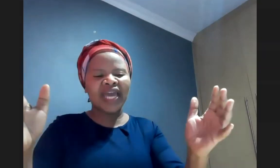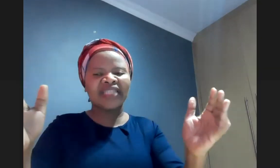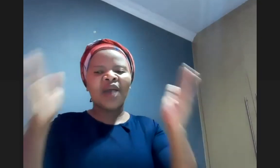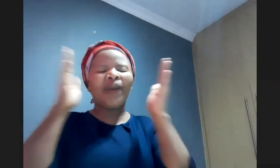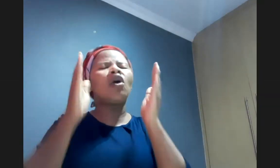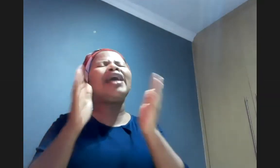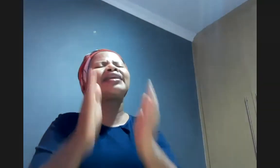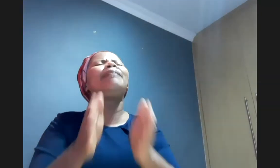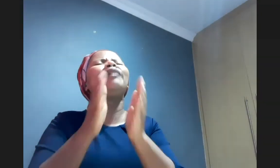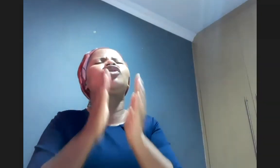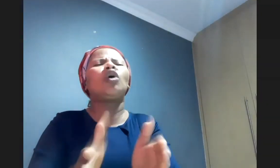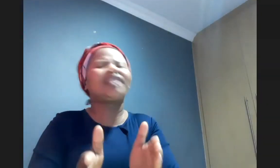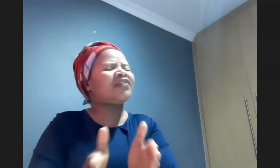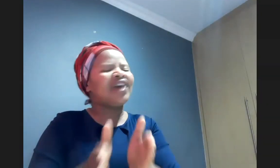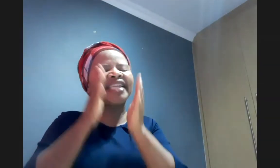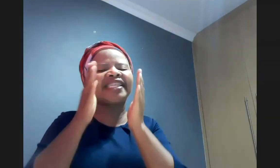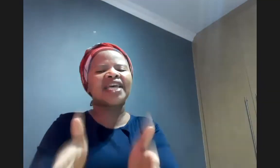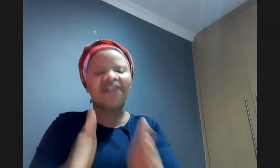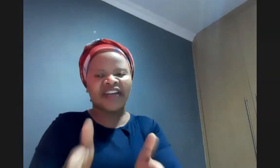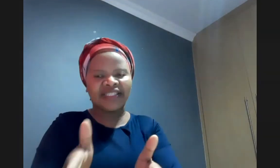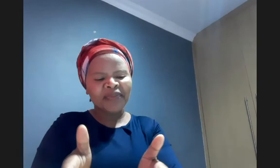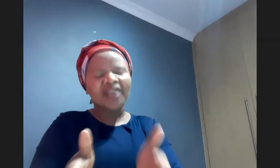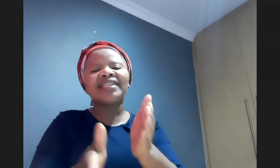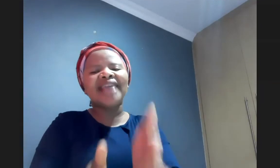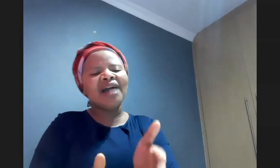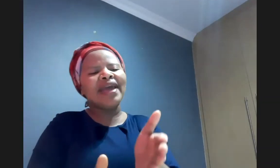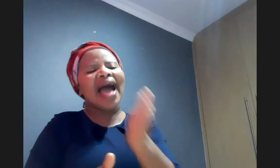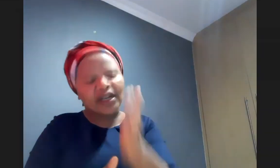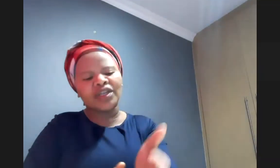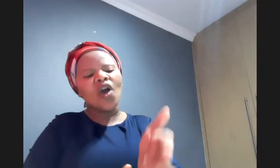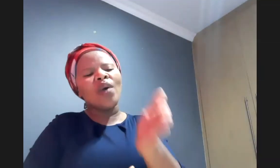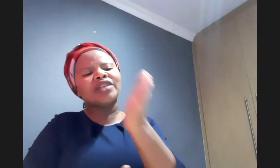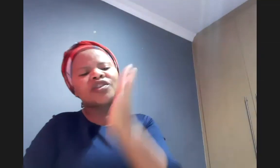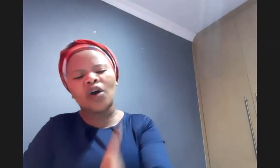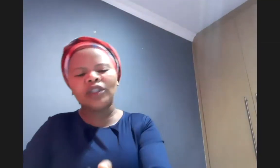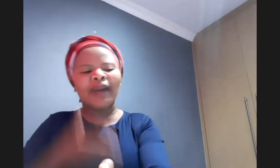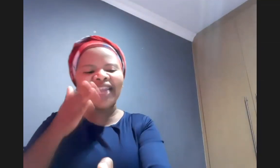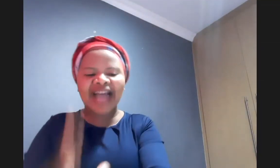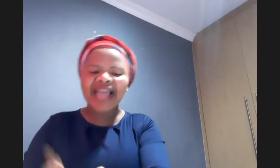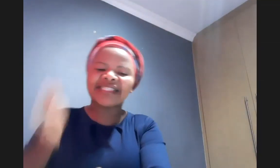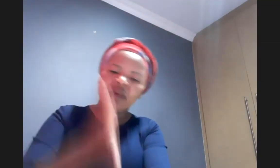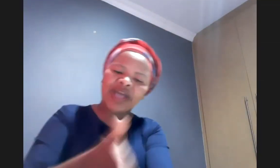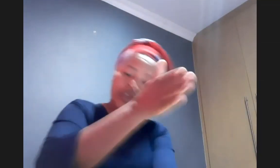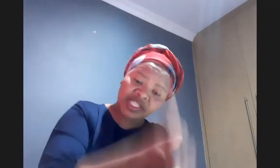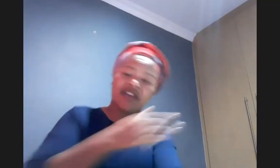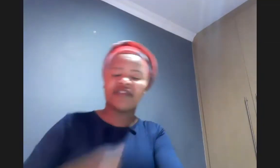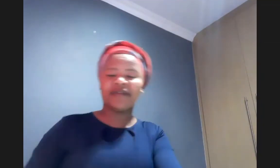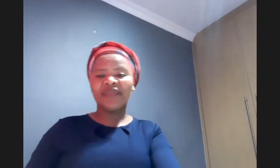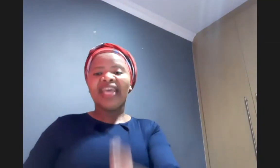but go and read about joseph the servant this young man actually was sold by the guys he went to serve he